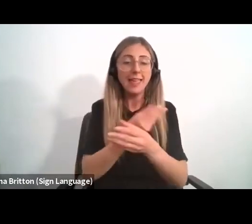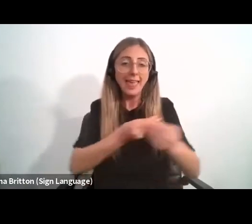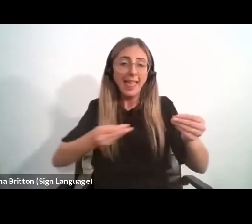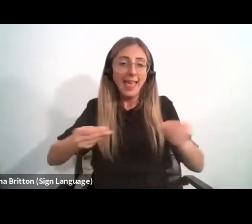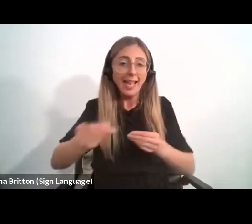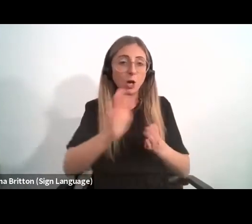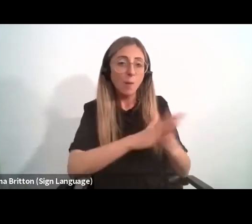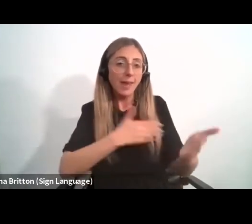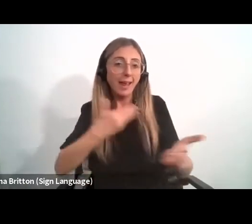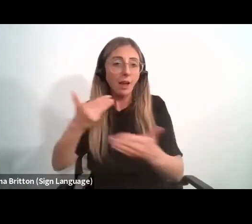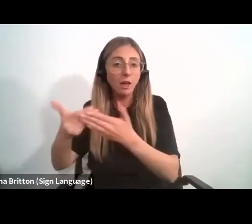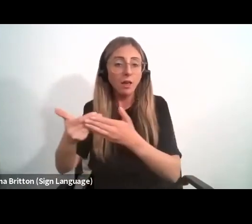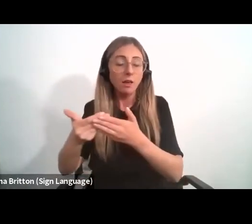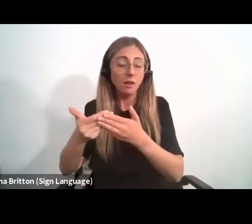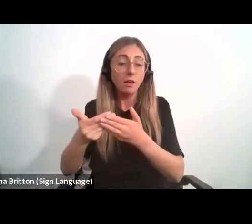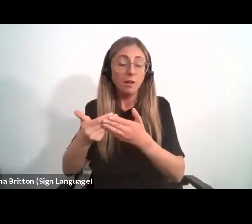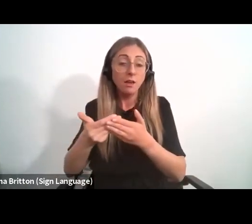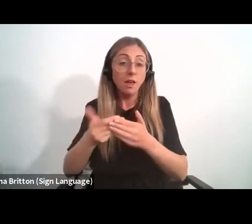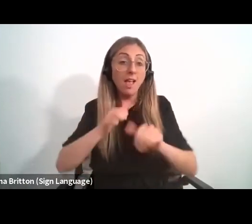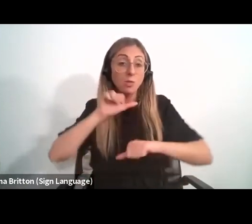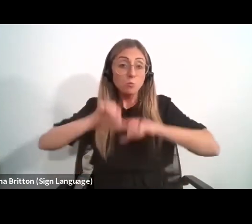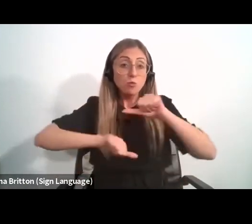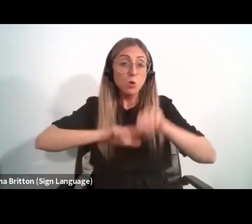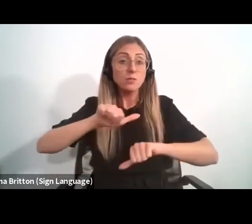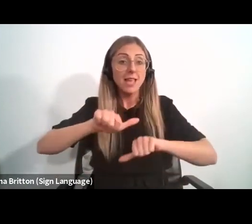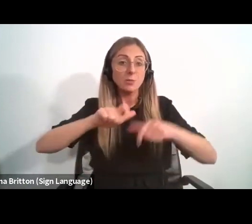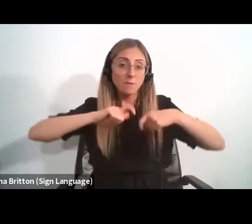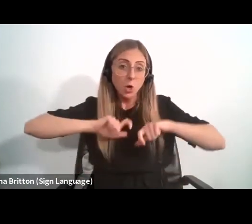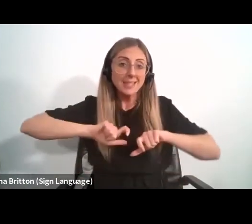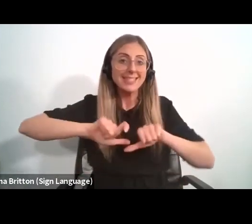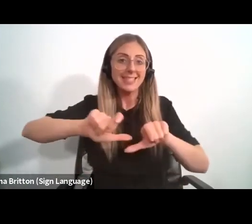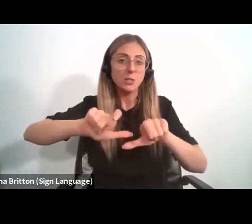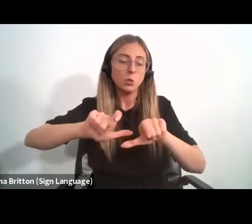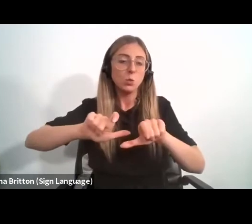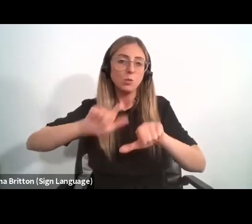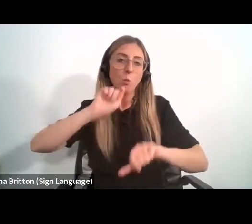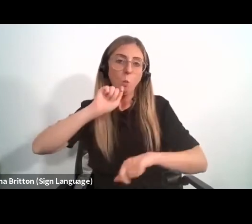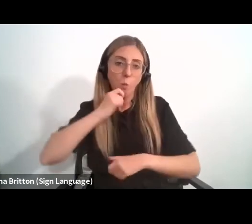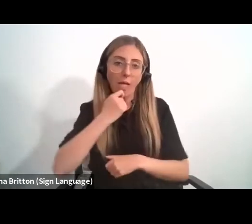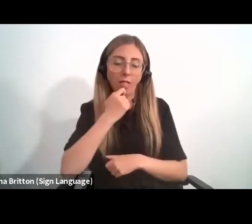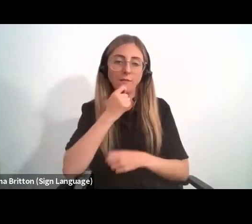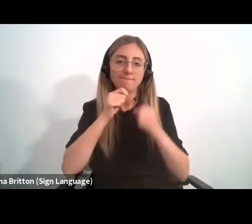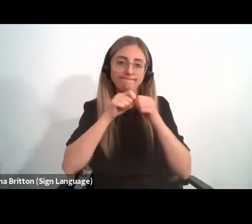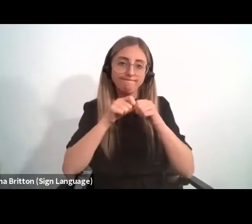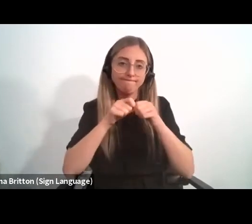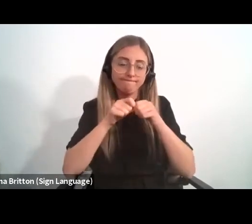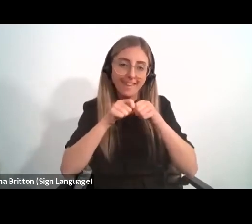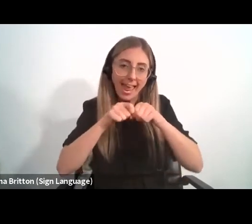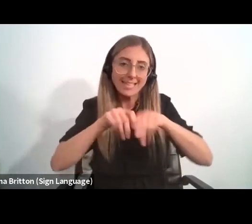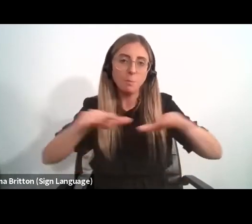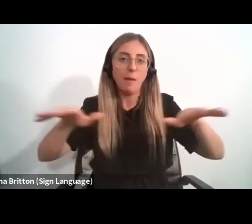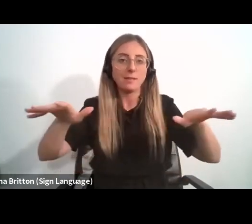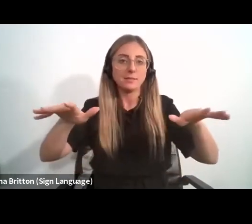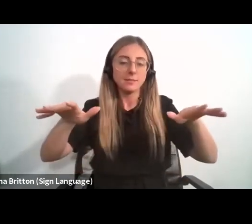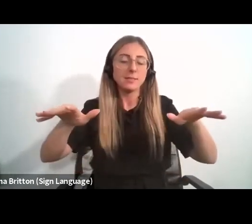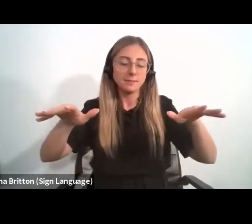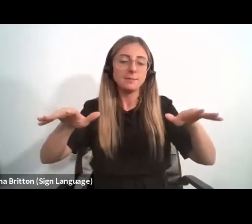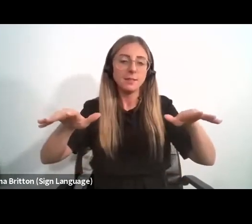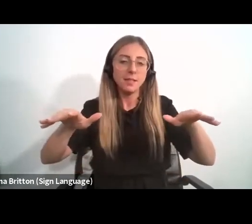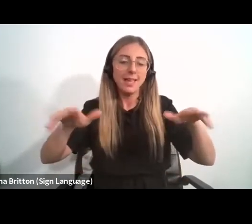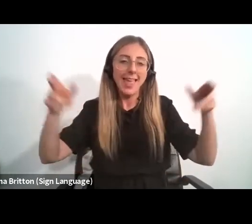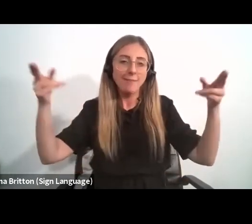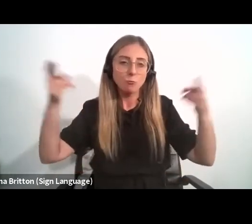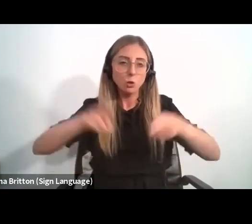by African scientists, the process of continued innovation and scientific will expand the power of Africa's purse and